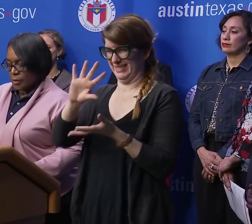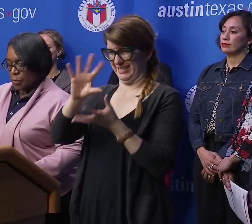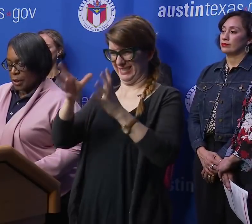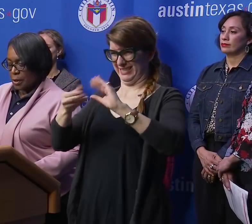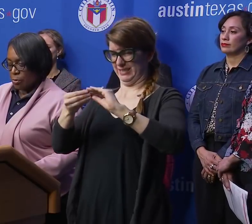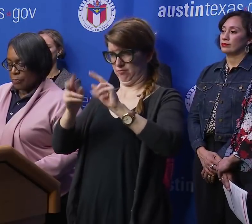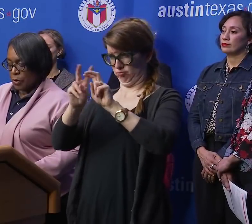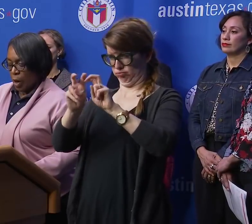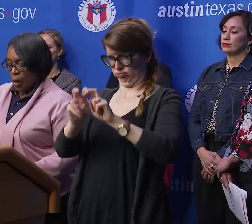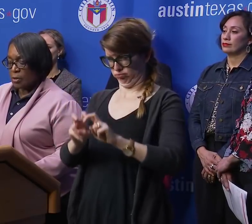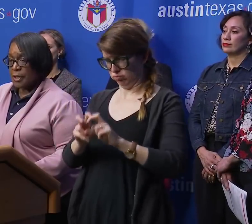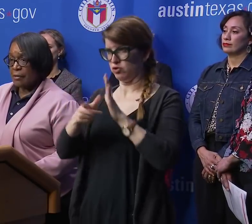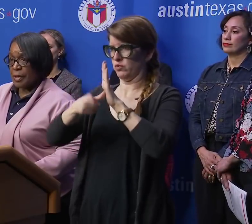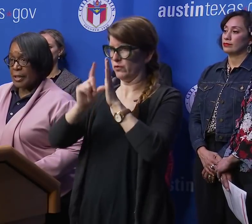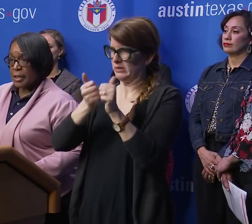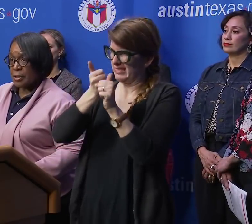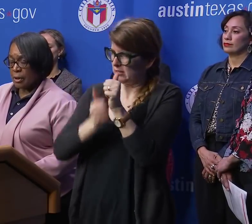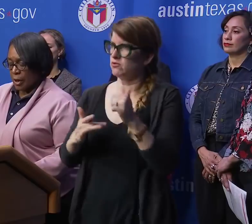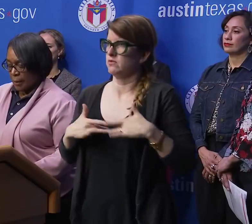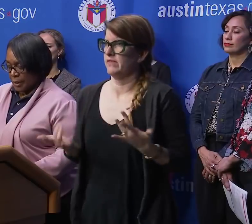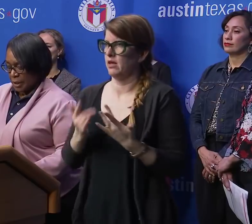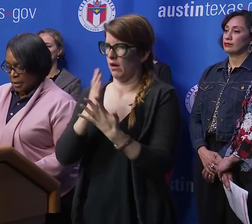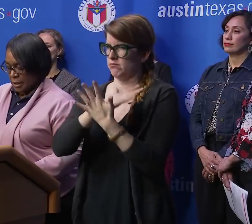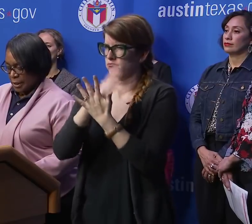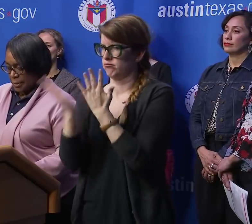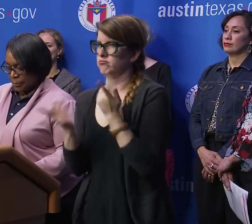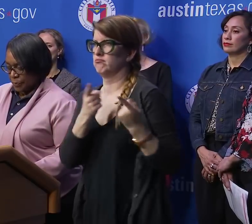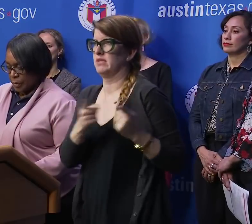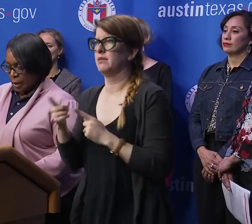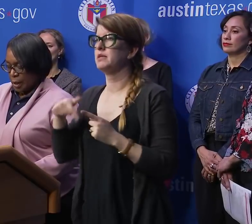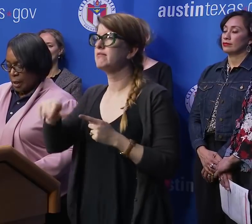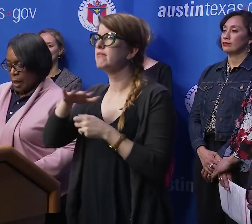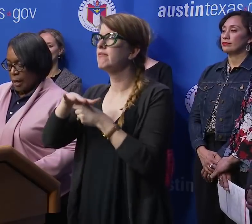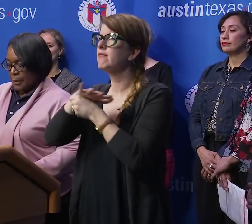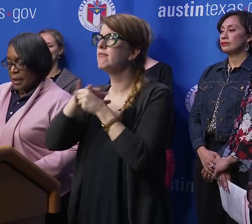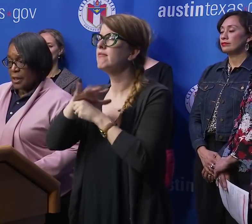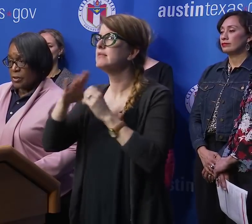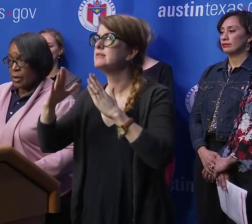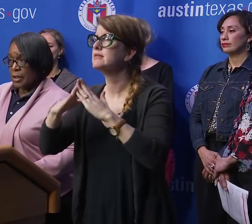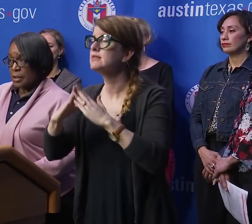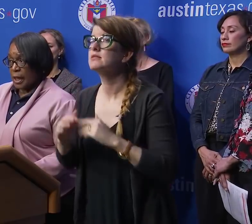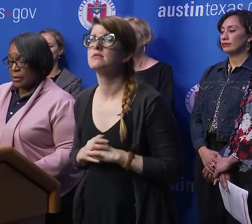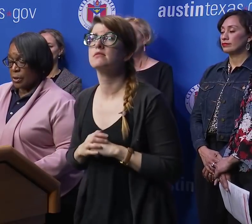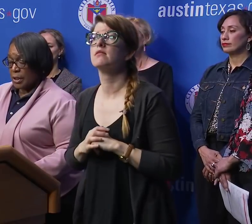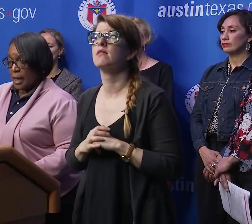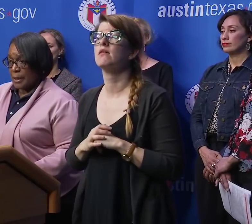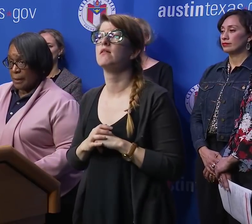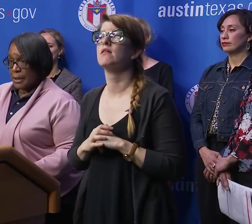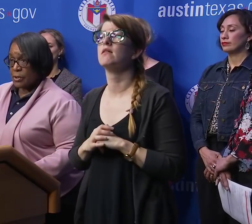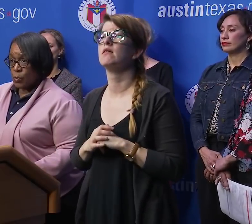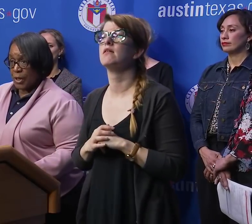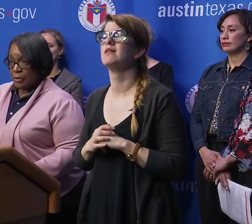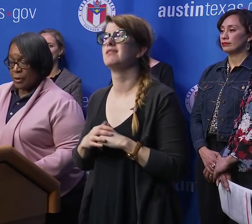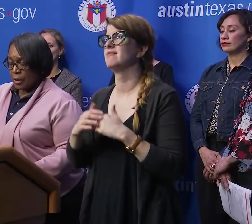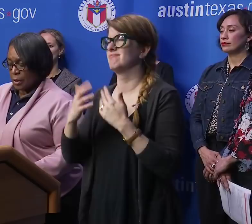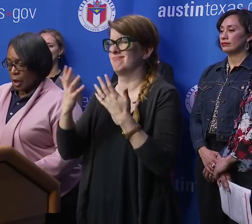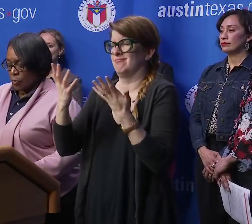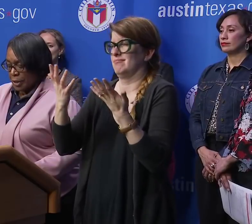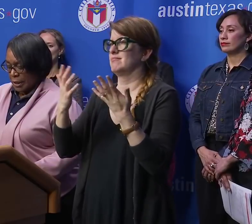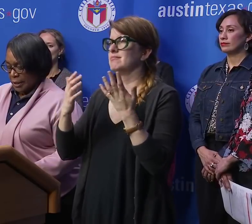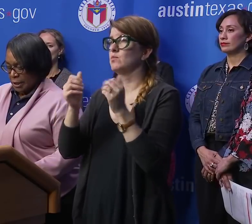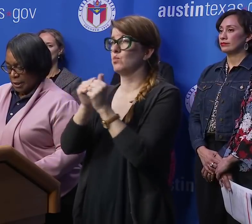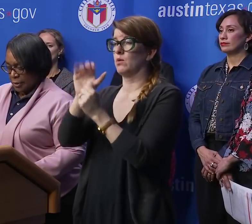as we review all of the events that are happening in the city. And because there are dynamics with